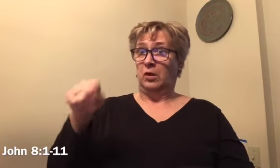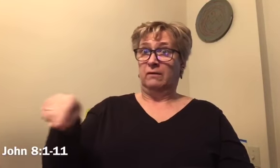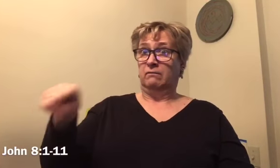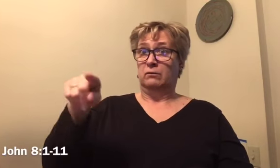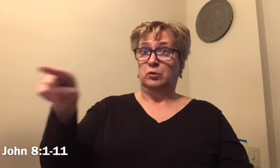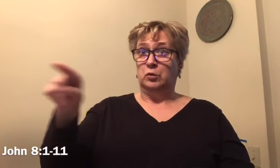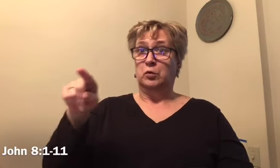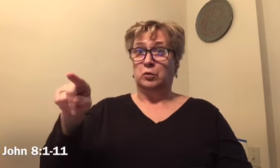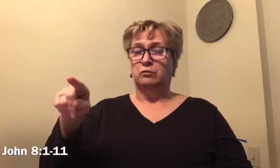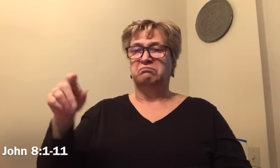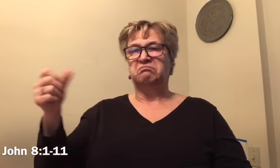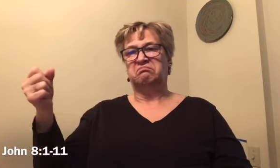and said to them